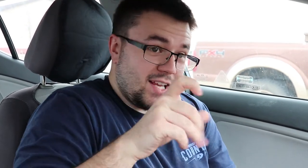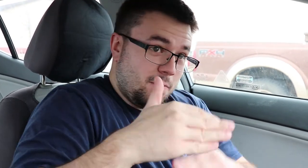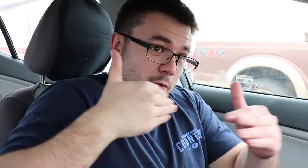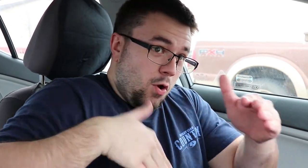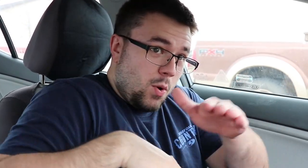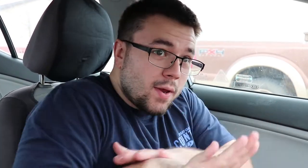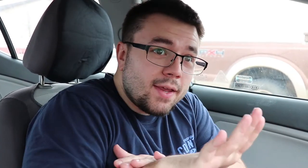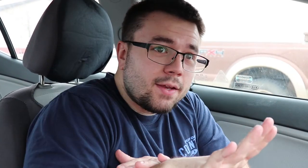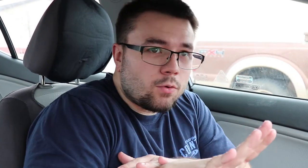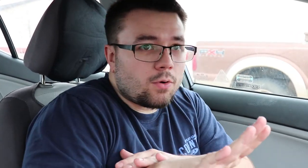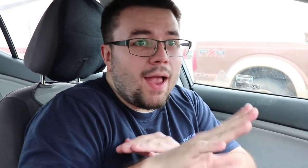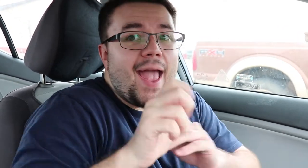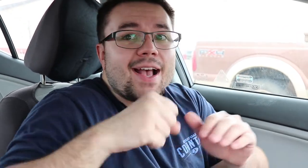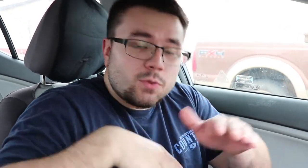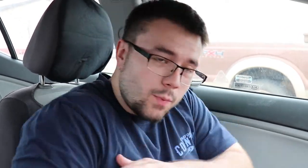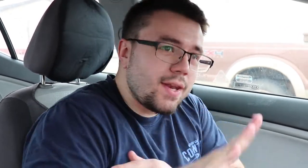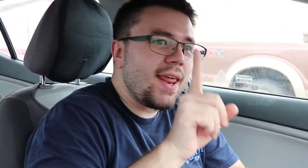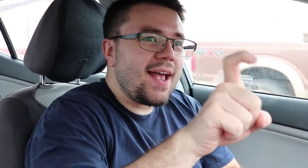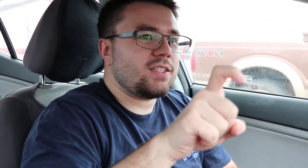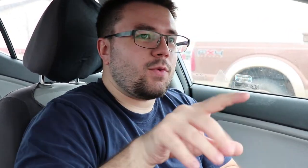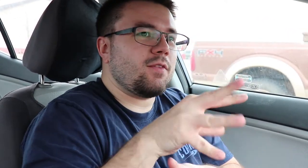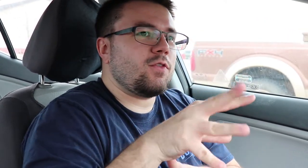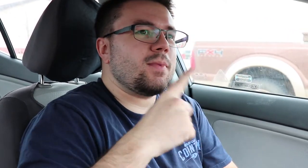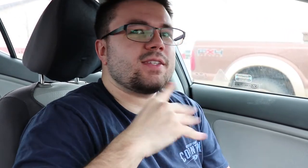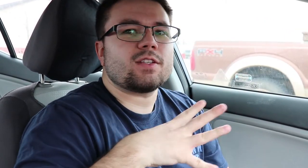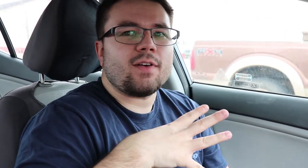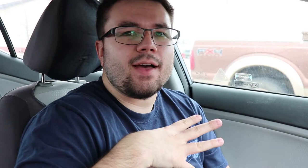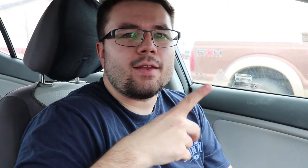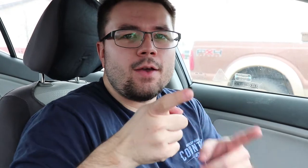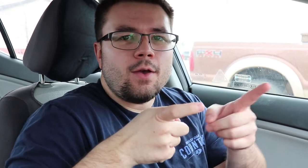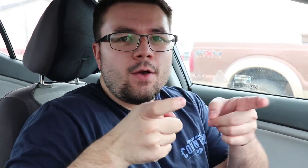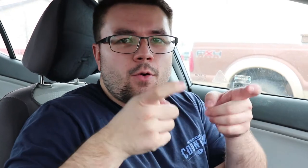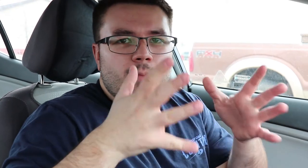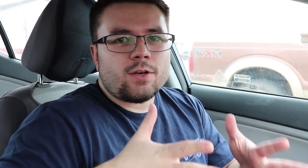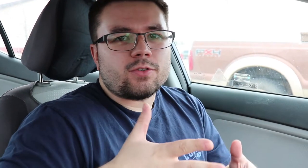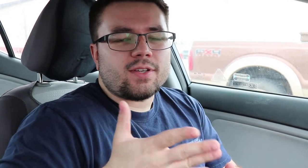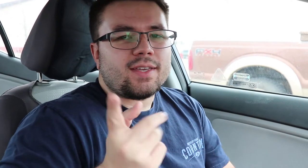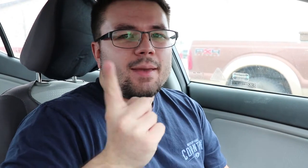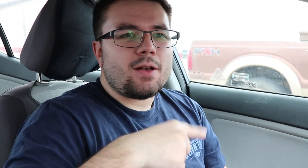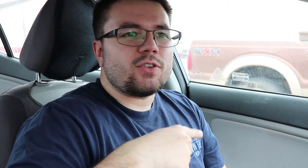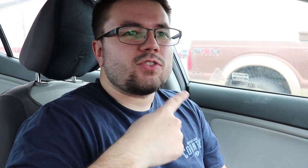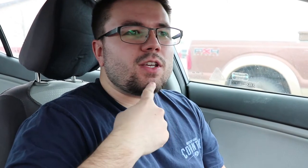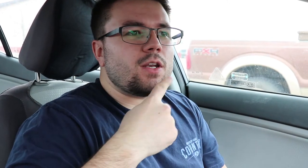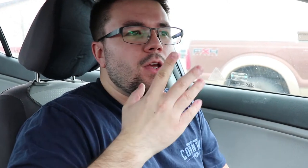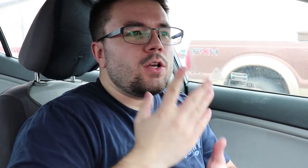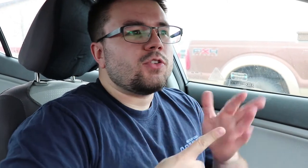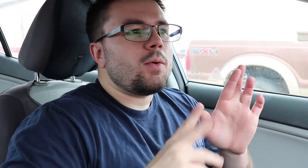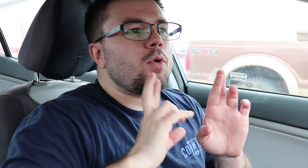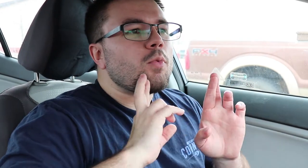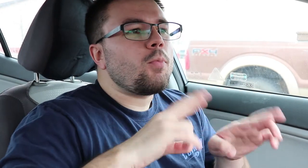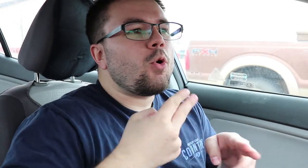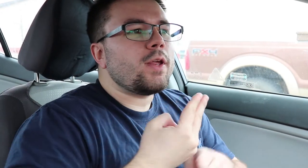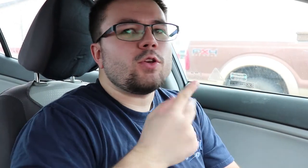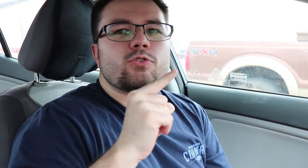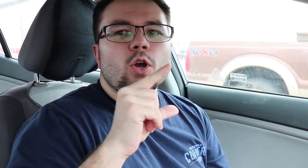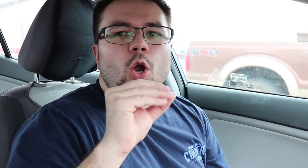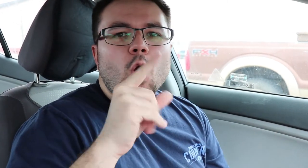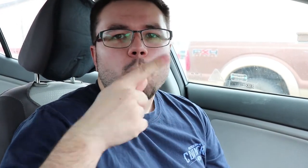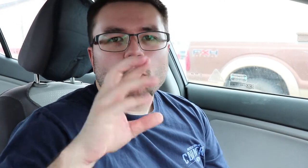asked before we went in or as we went in to ask if we can film they said it's fine Well, the manager say it came out and said someone reporting using a GoPro